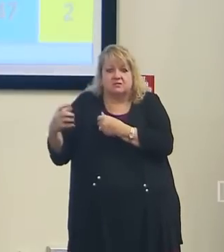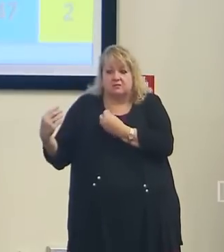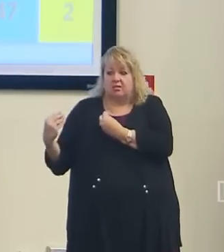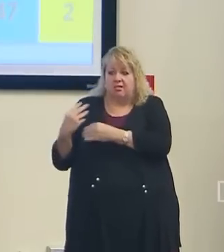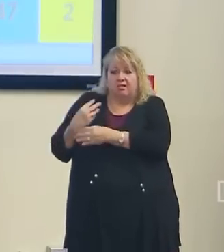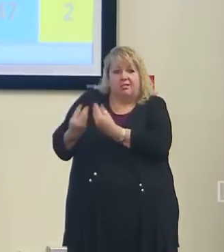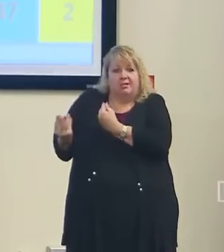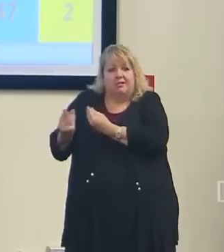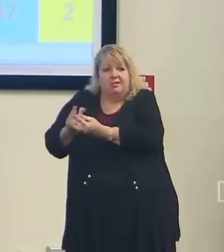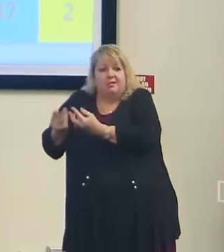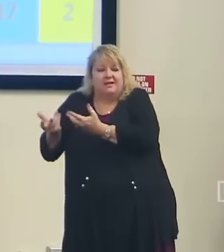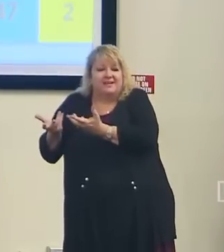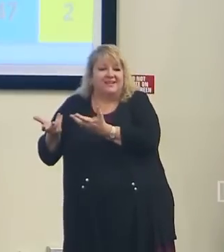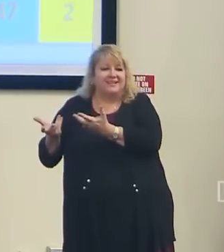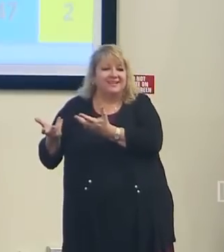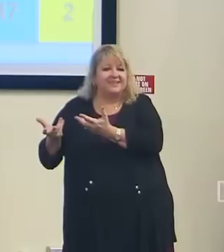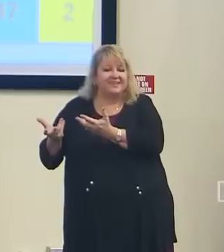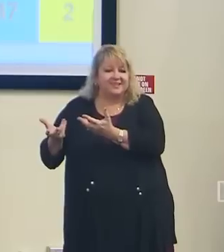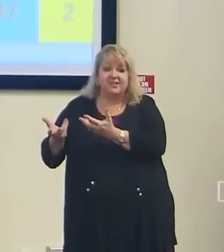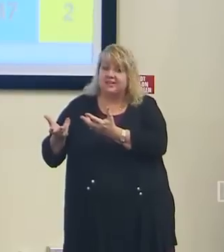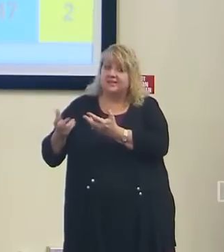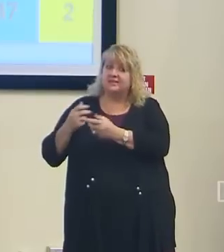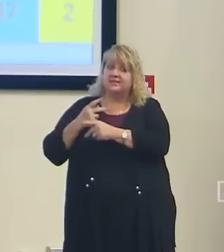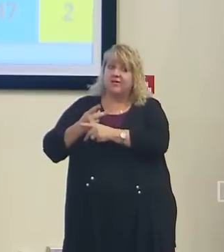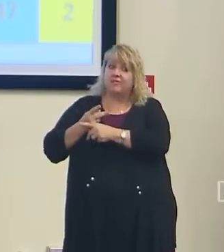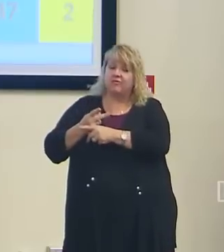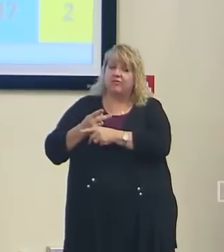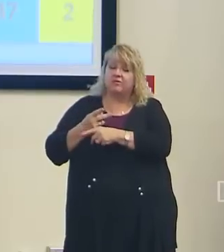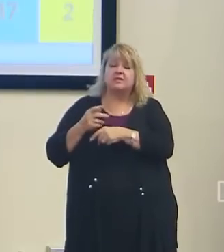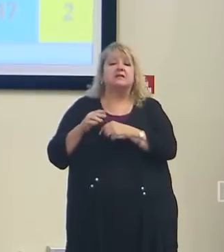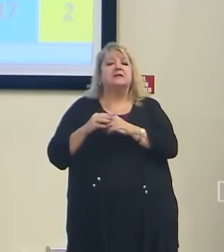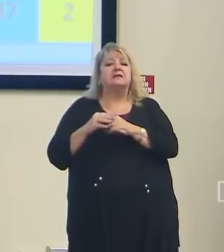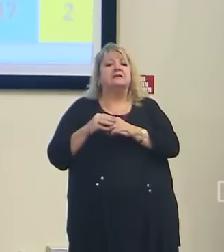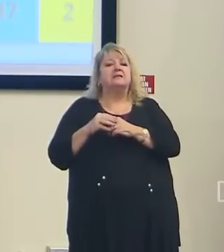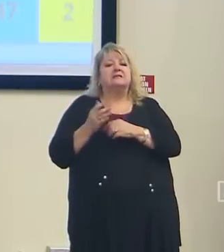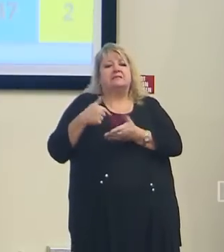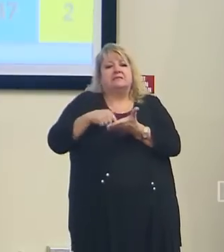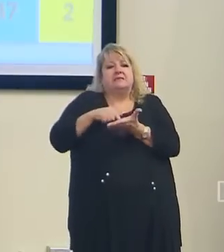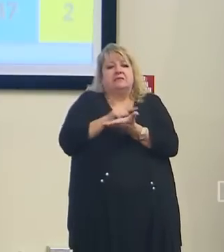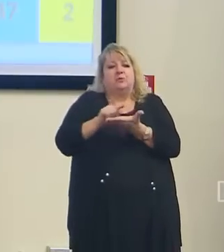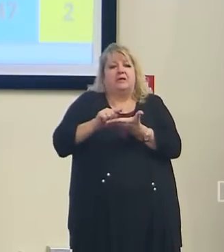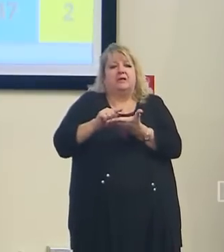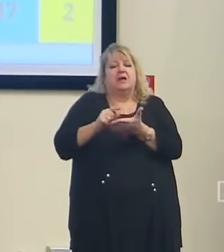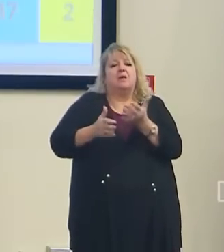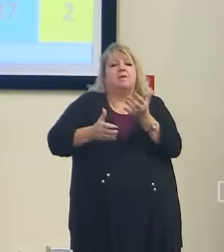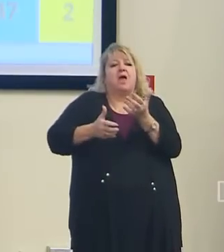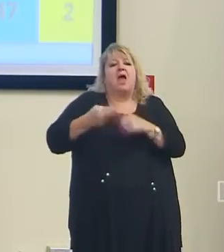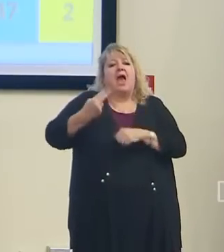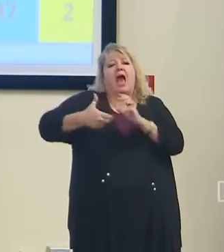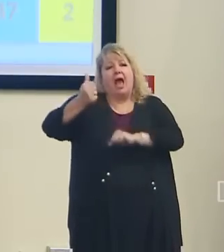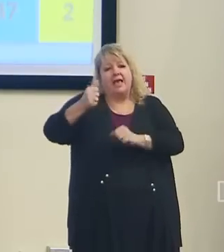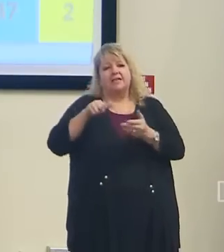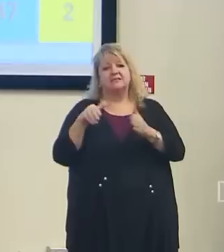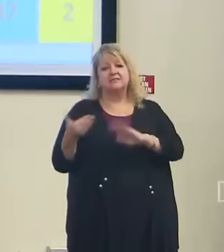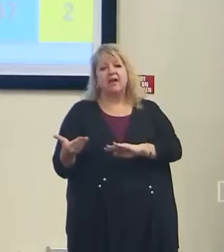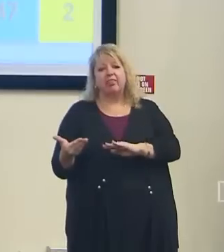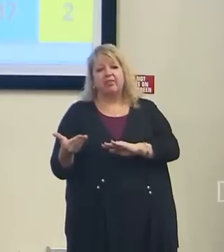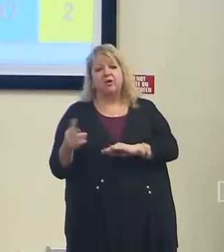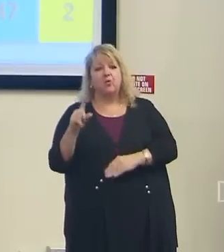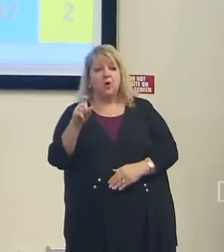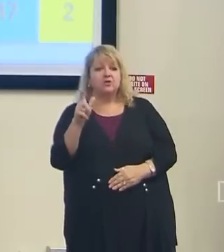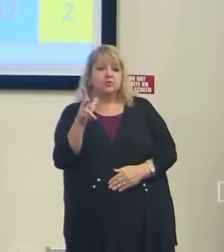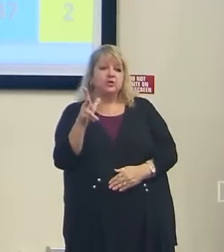We reported earlier in the week our single highest fatality count from COVID to date at